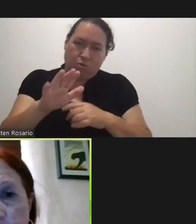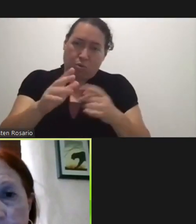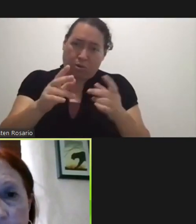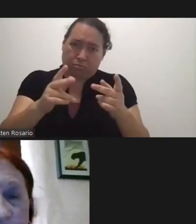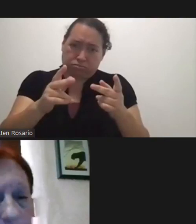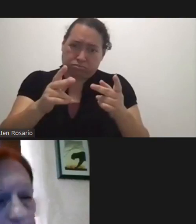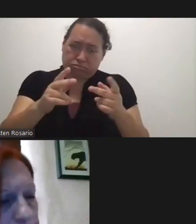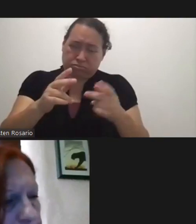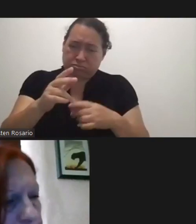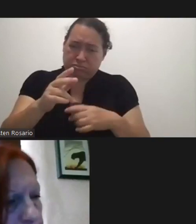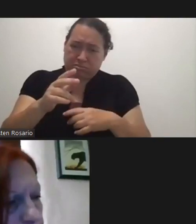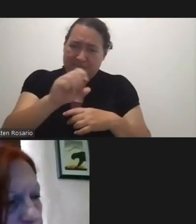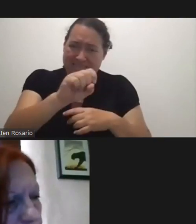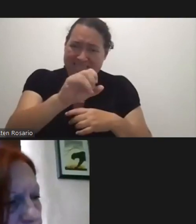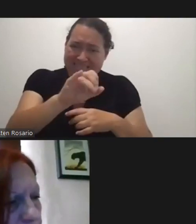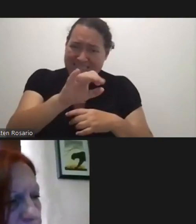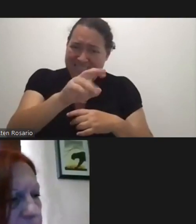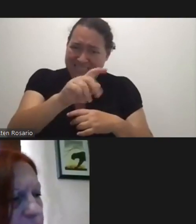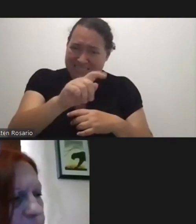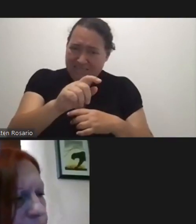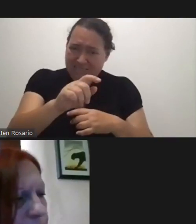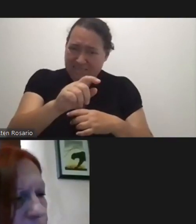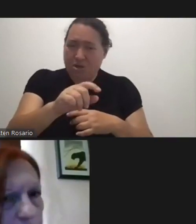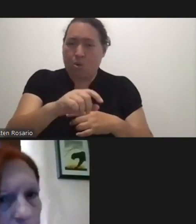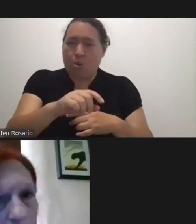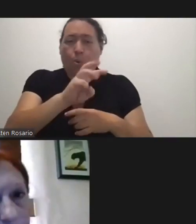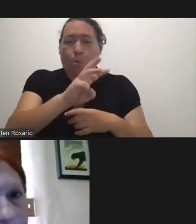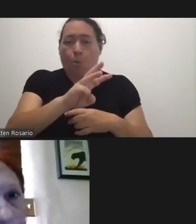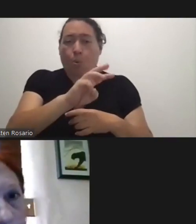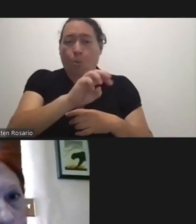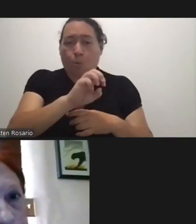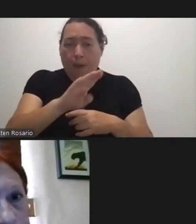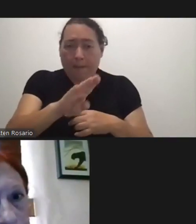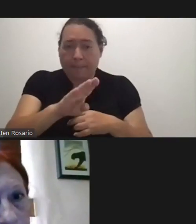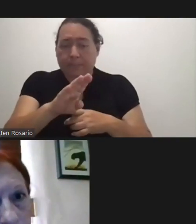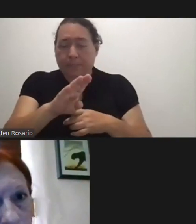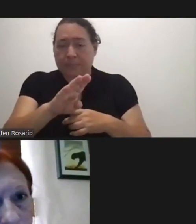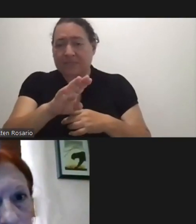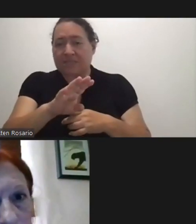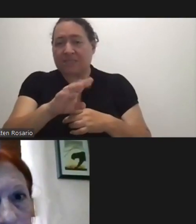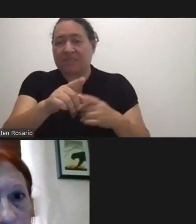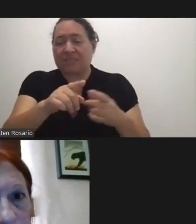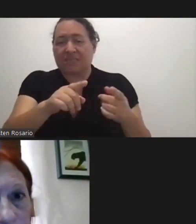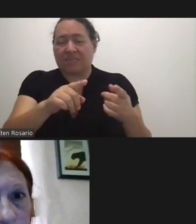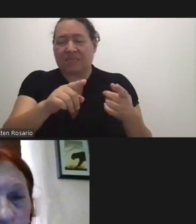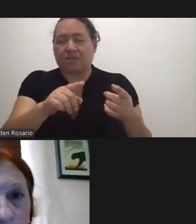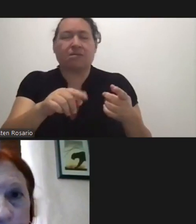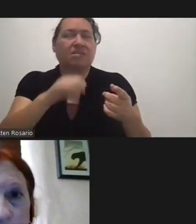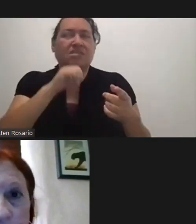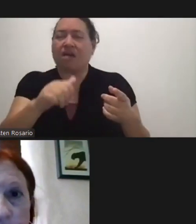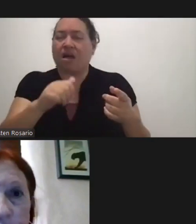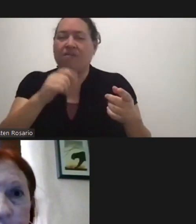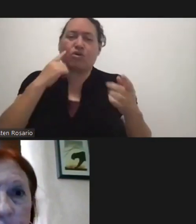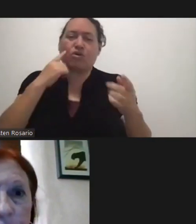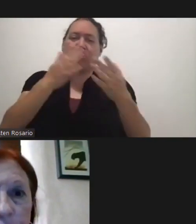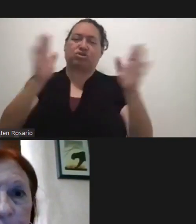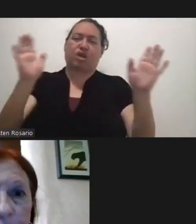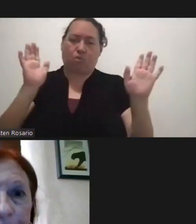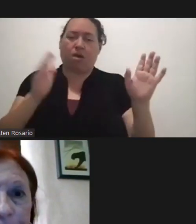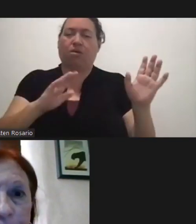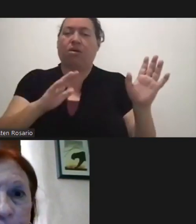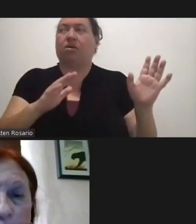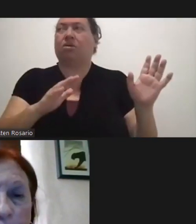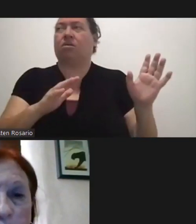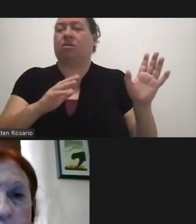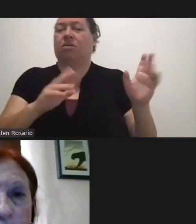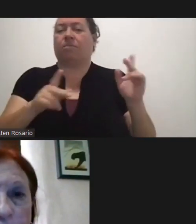So Just For Clarification The Web IZ Is Not For General Public Curie It's What The Department Of Public Health And Social Services